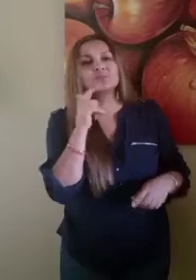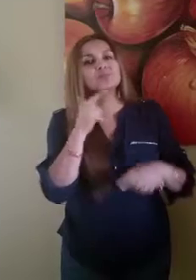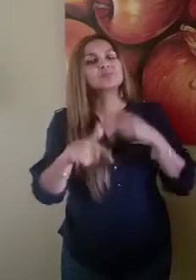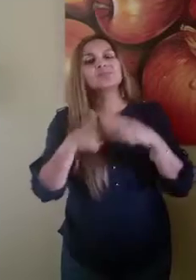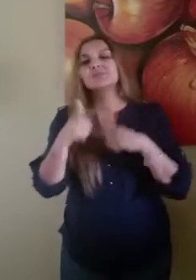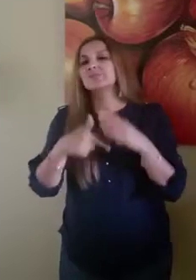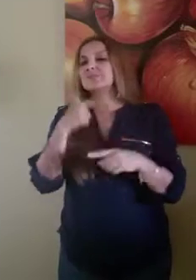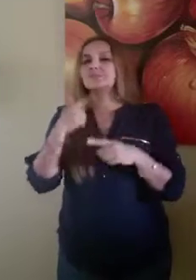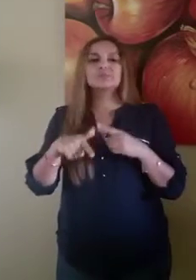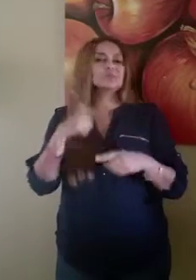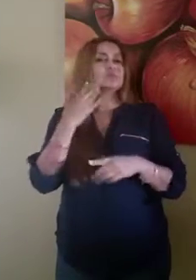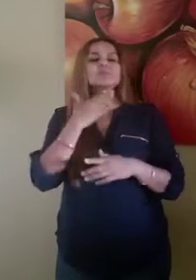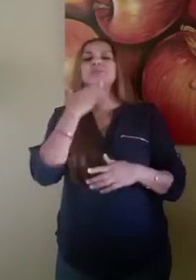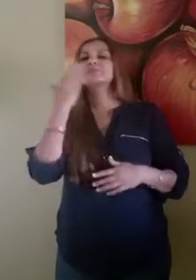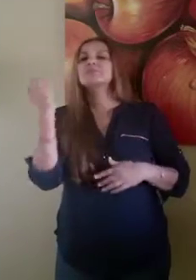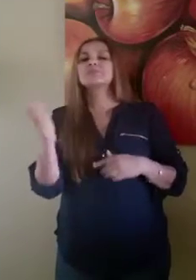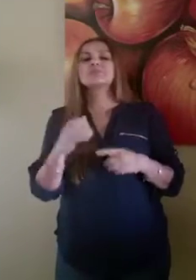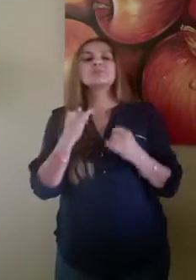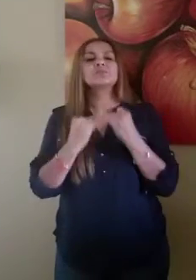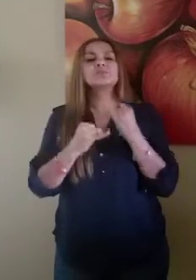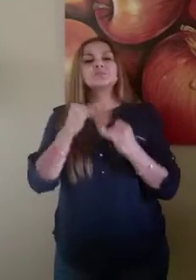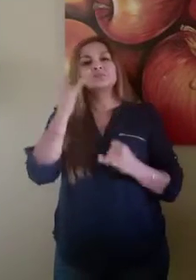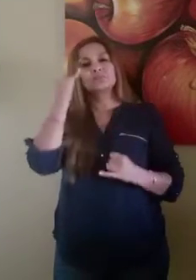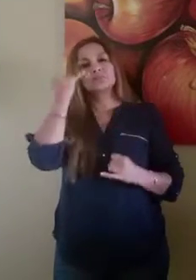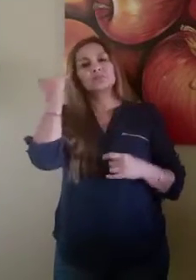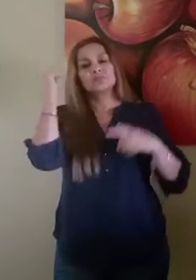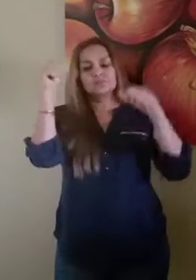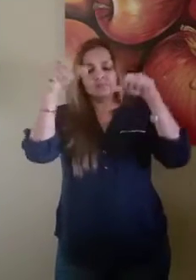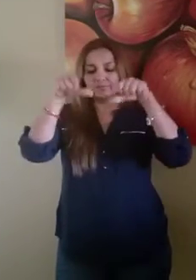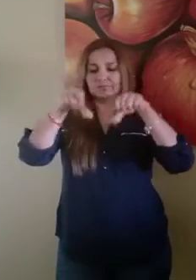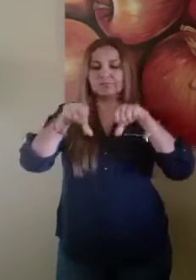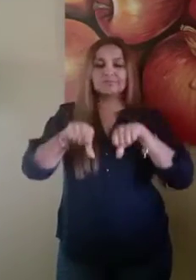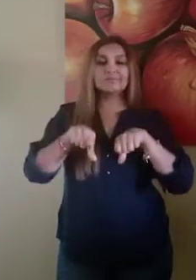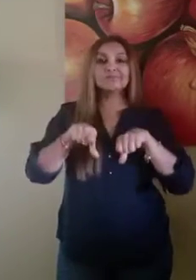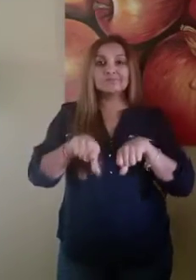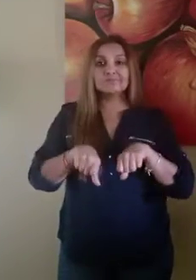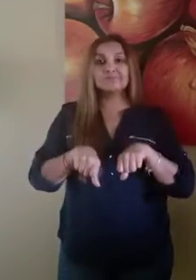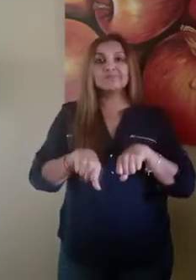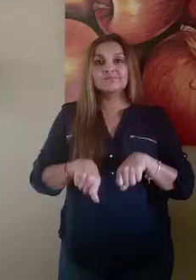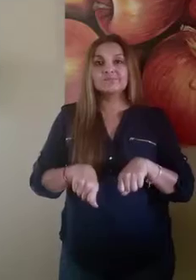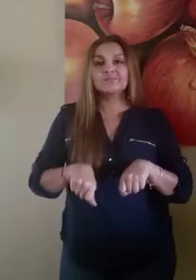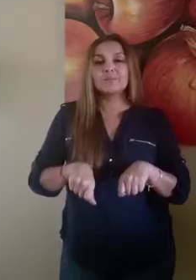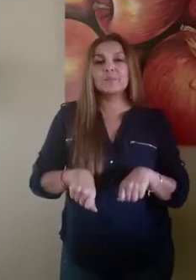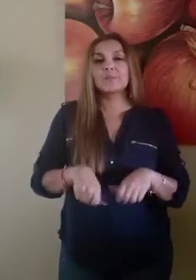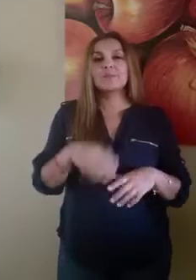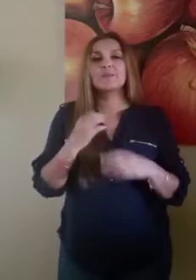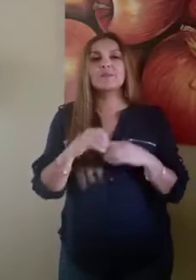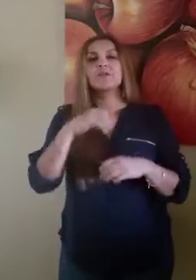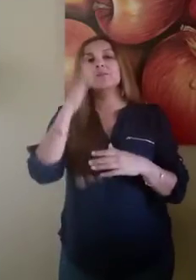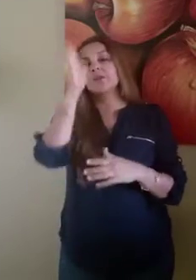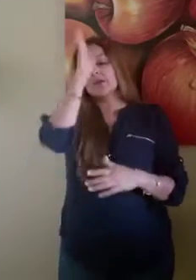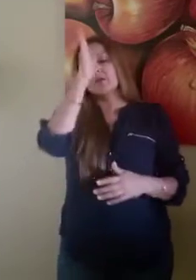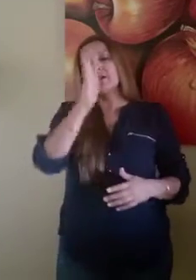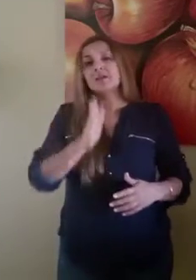turn it back on the best way if he put her down. When a man